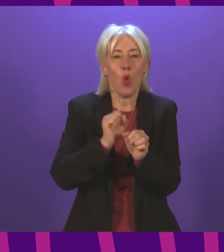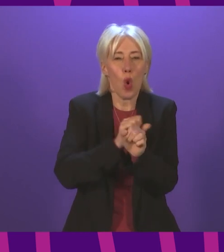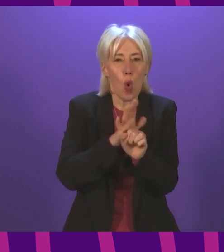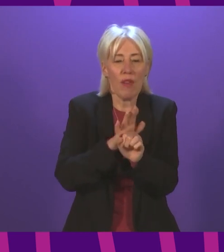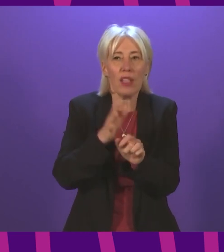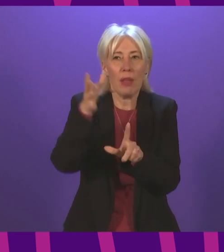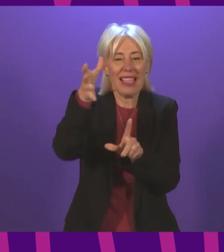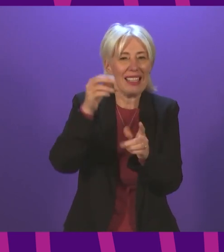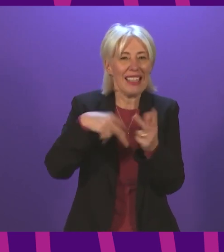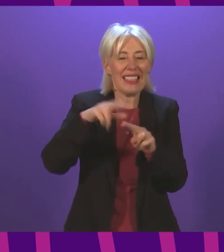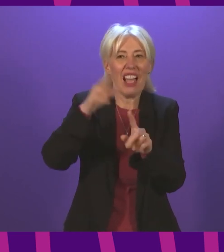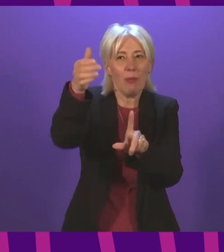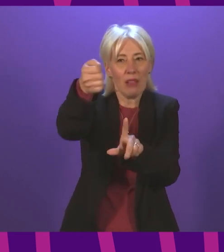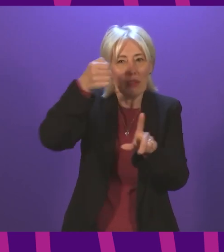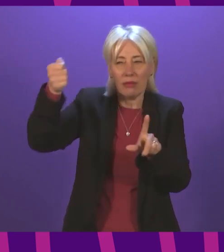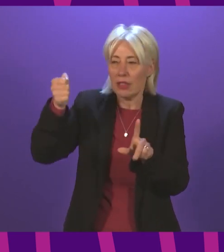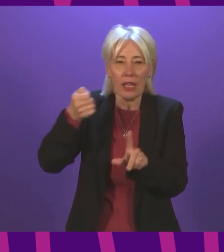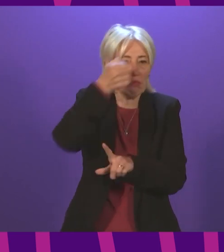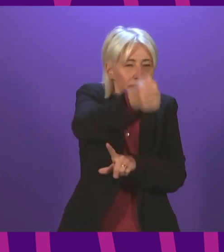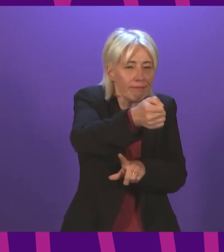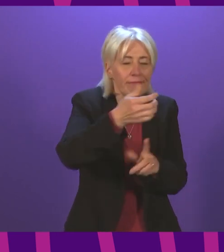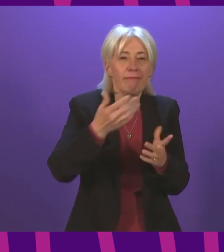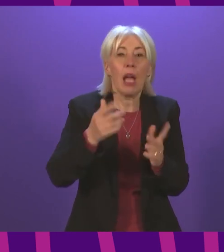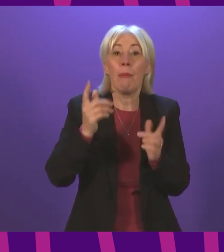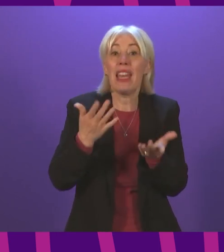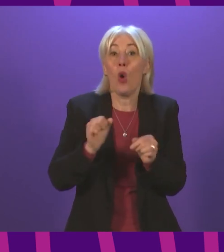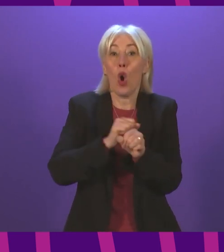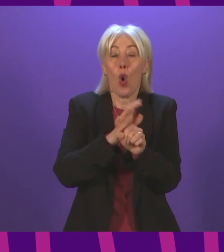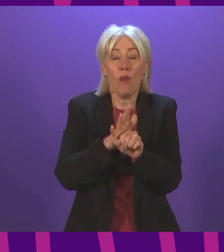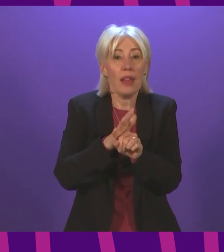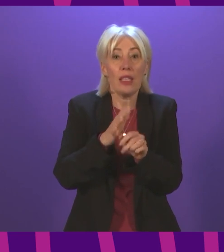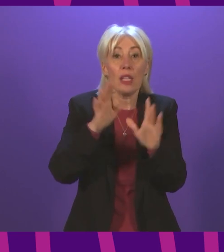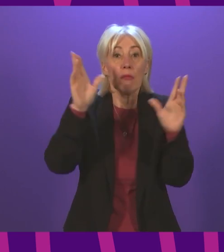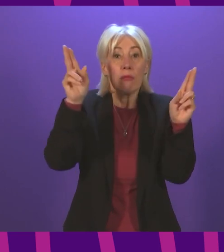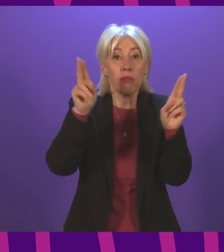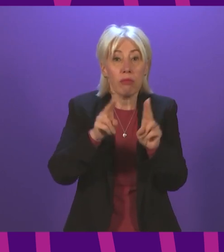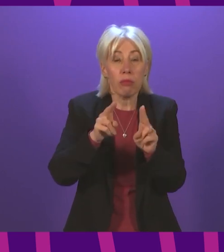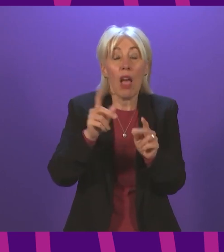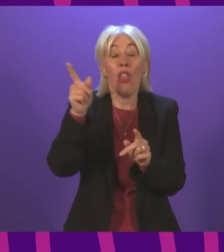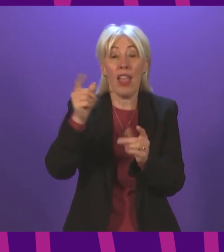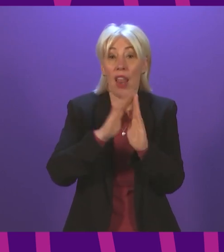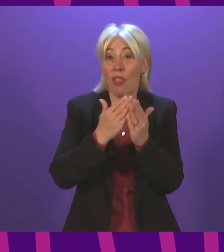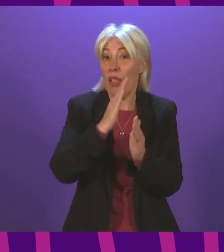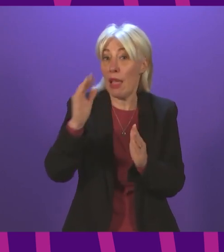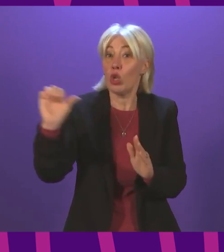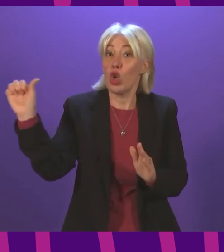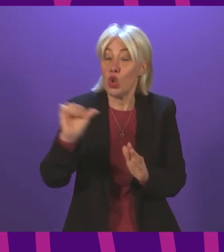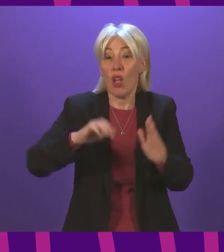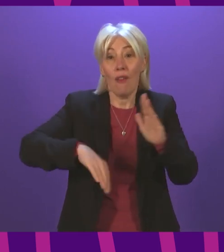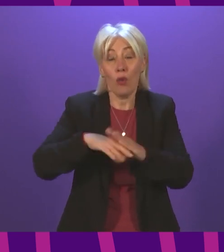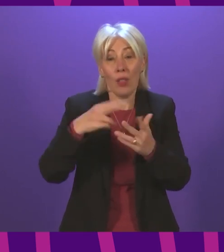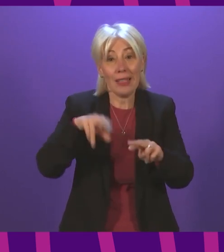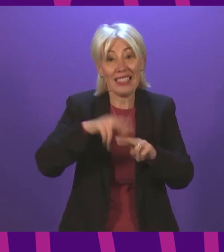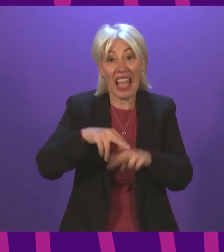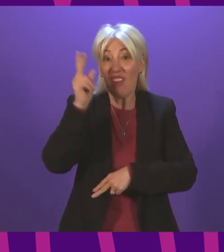elsewhere. And therefore, does she agree with me that as we move out of Covid, full staffing of libraries should again be possible, and therefore all libraries